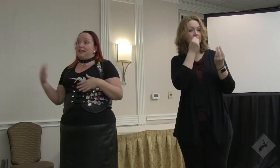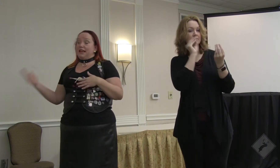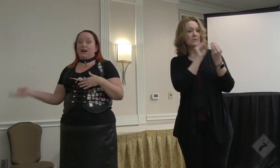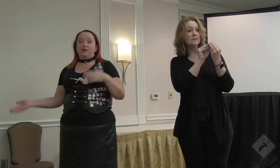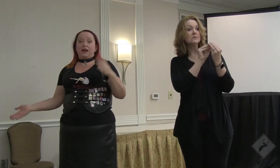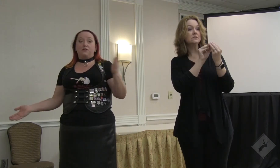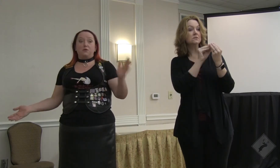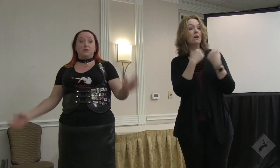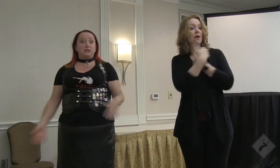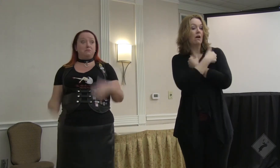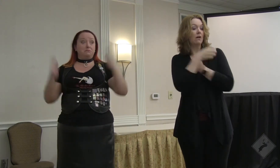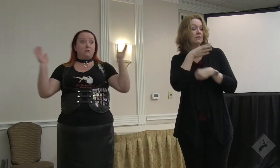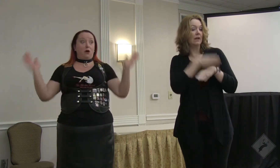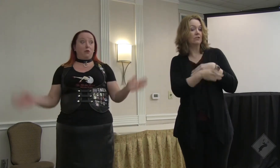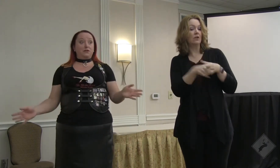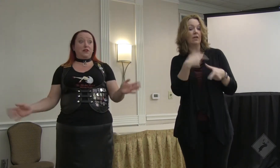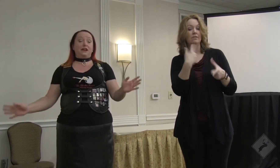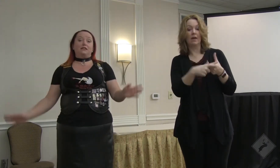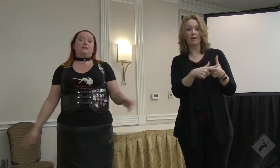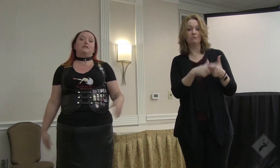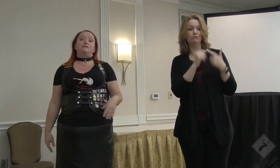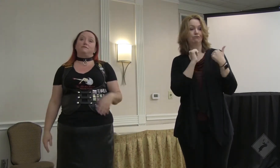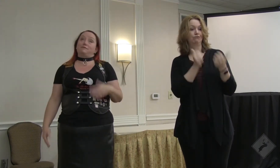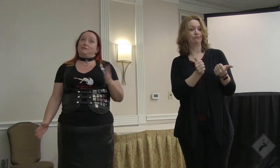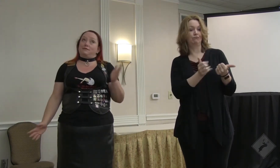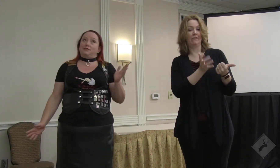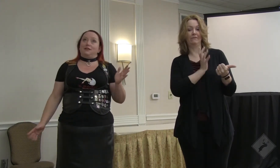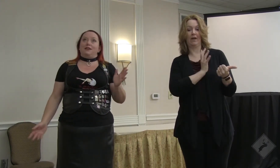that said that they hugged afterwards and all was fine.